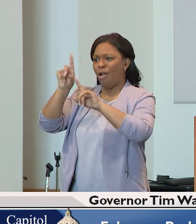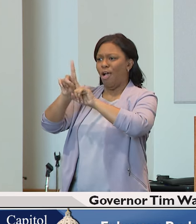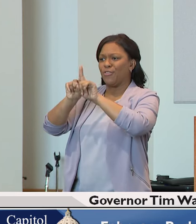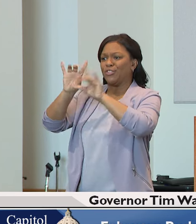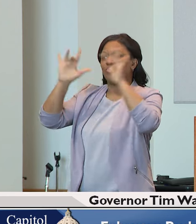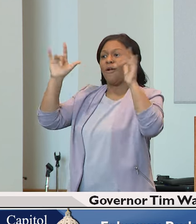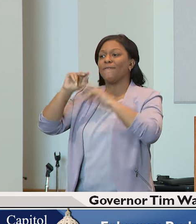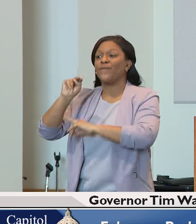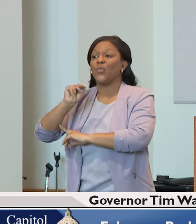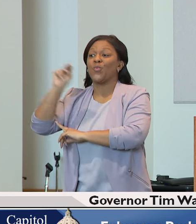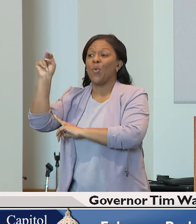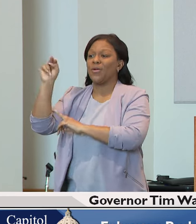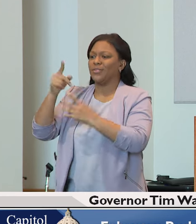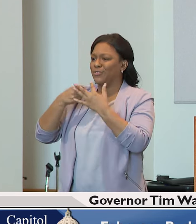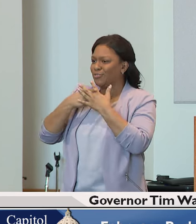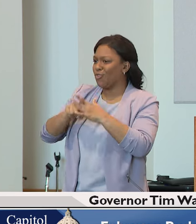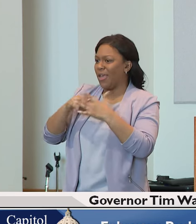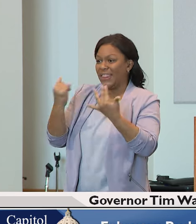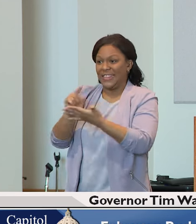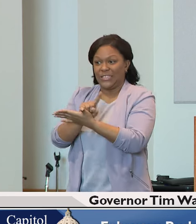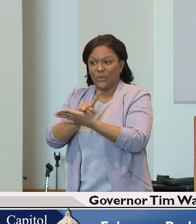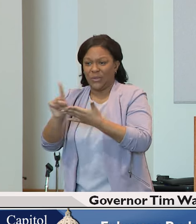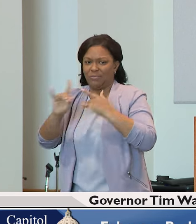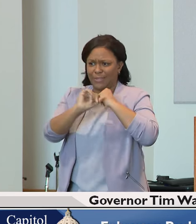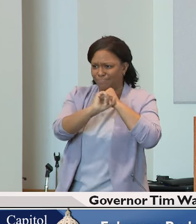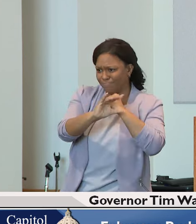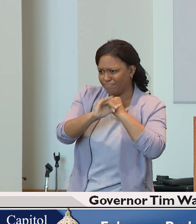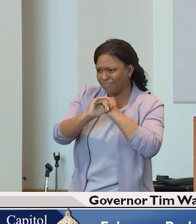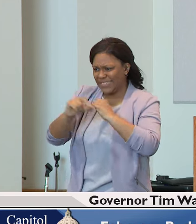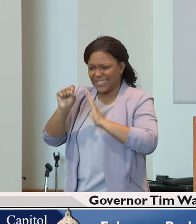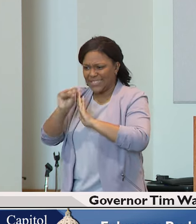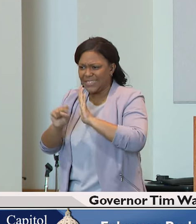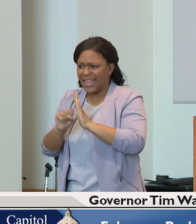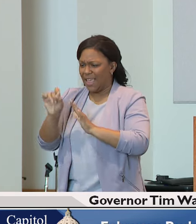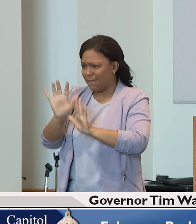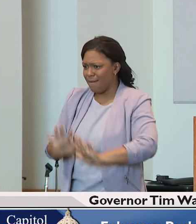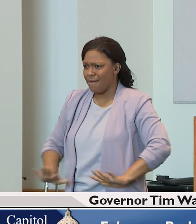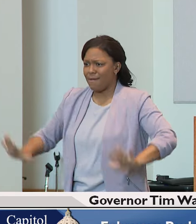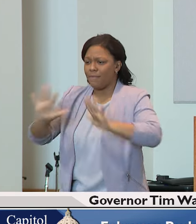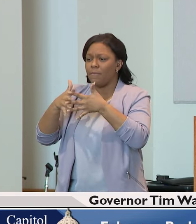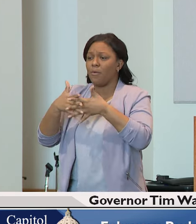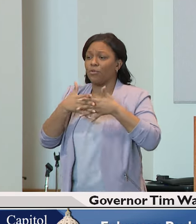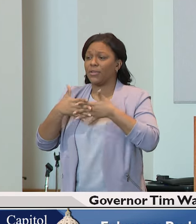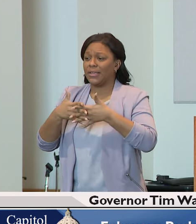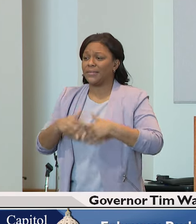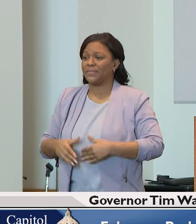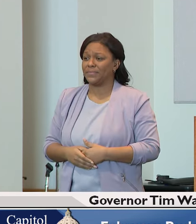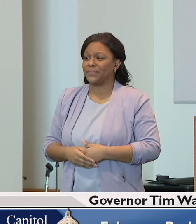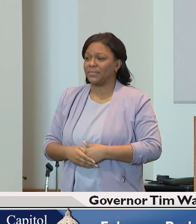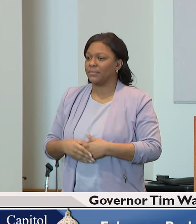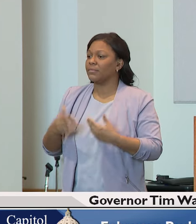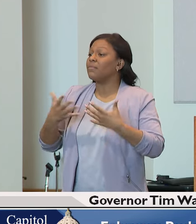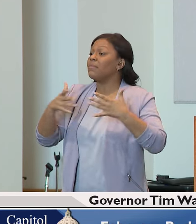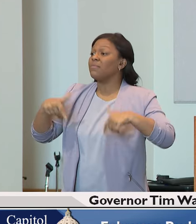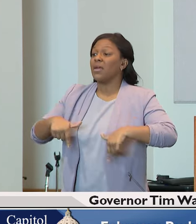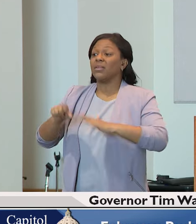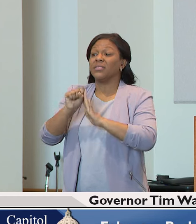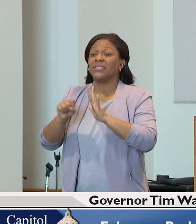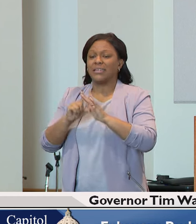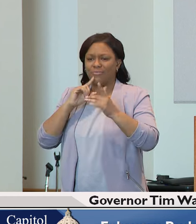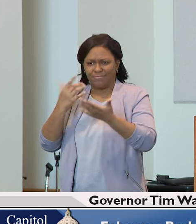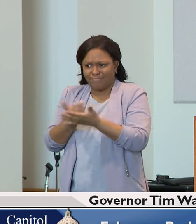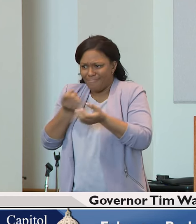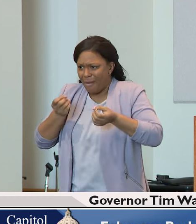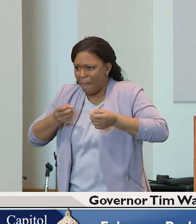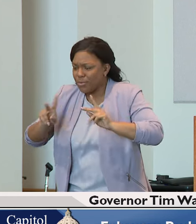this week. We're going to be advertising in states across the country. Come to a state where you have the opportunity to grow, thrive, be yourself, free